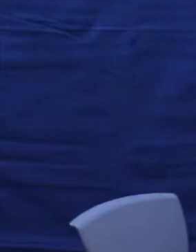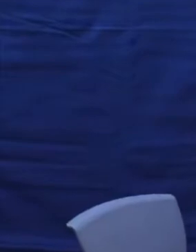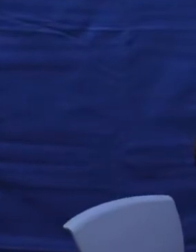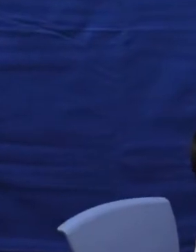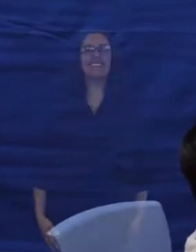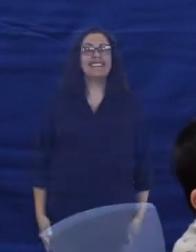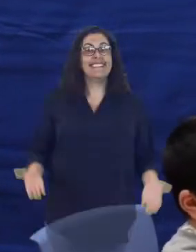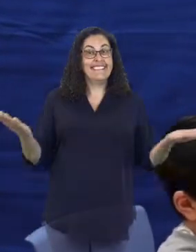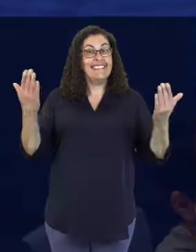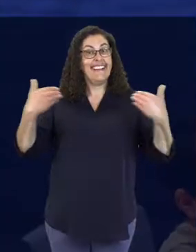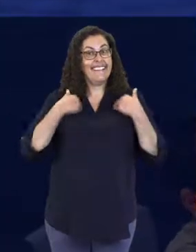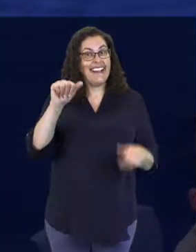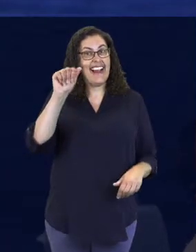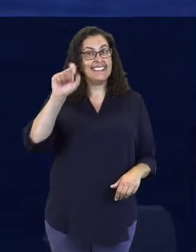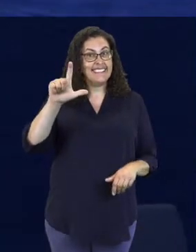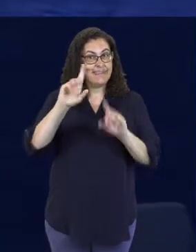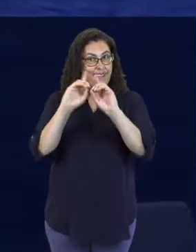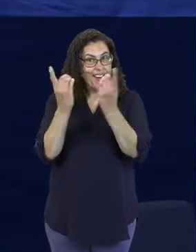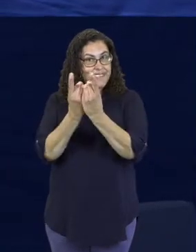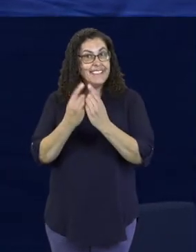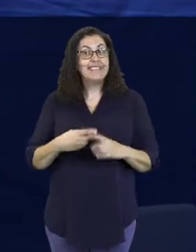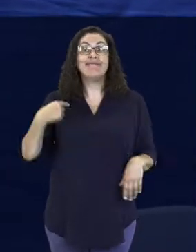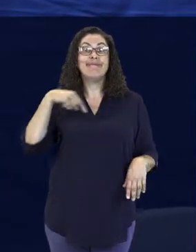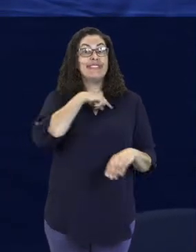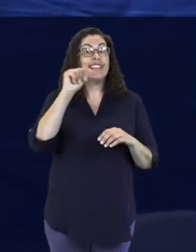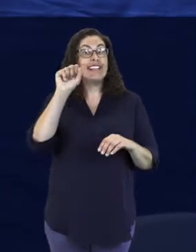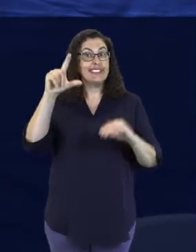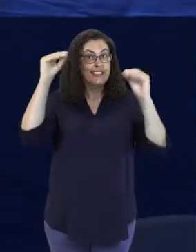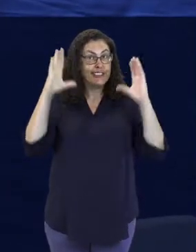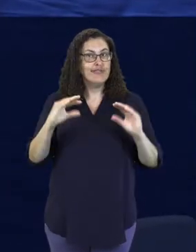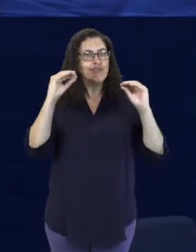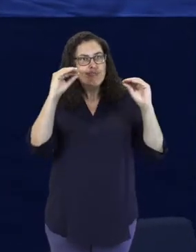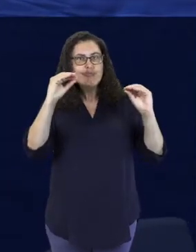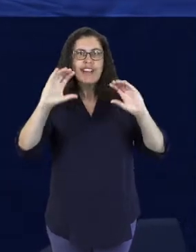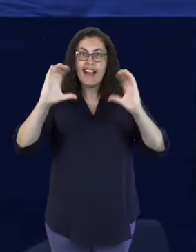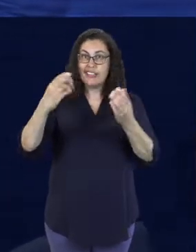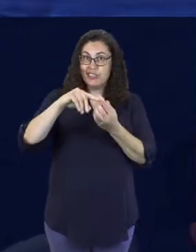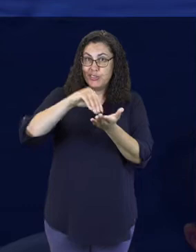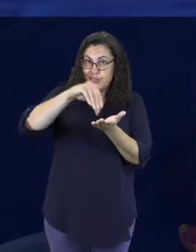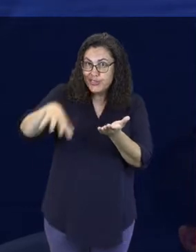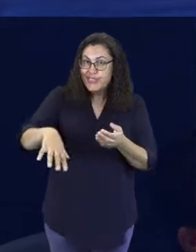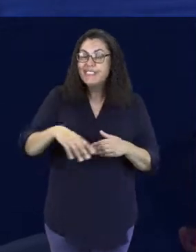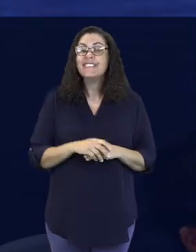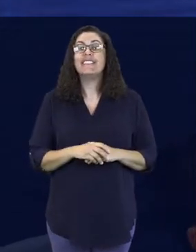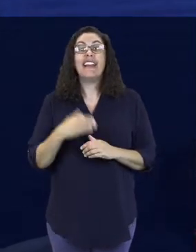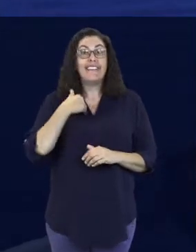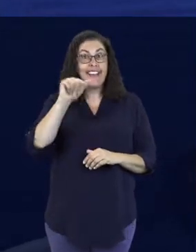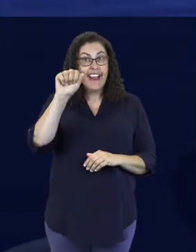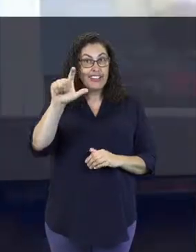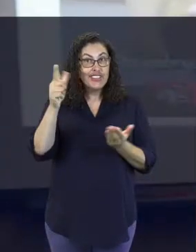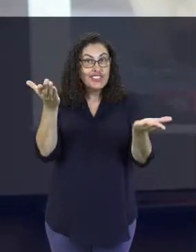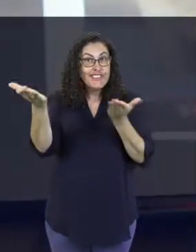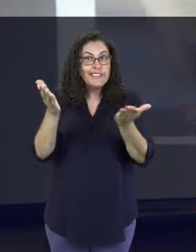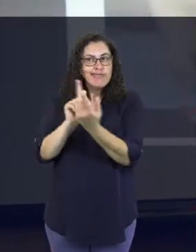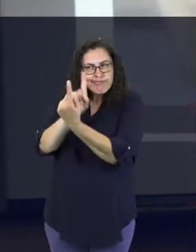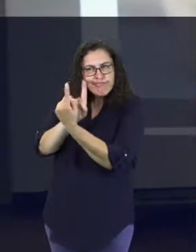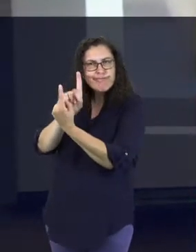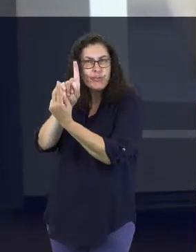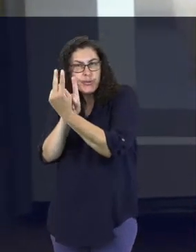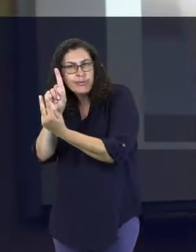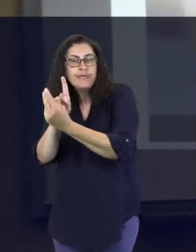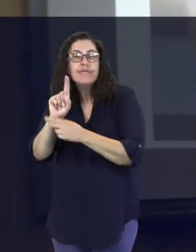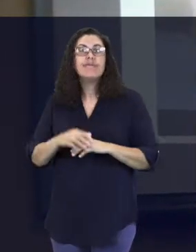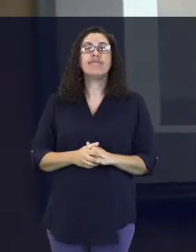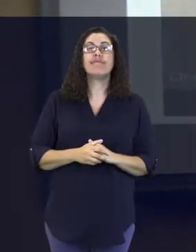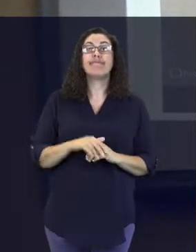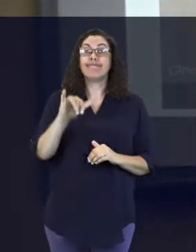We as ASL teachers help, of course, to teach our students one-on-one or with a small group. We also will